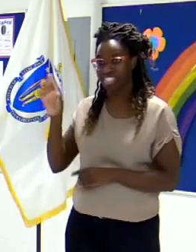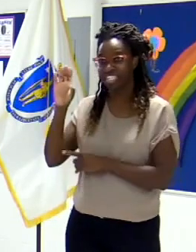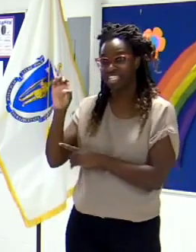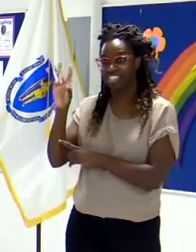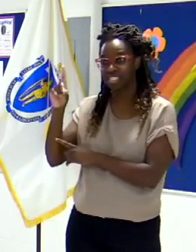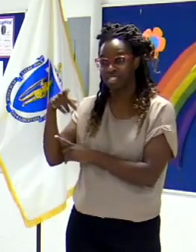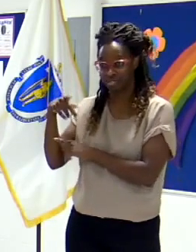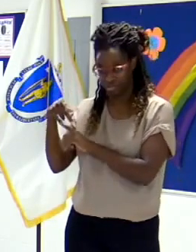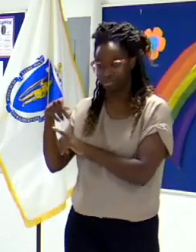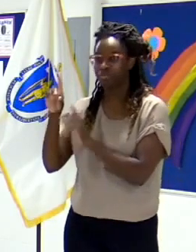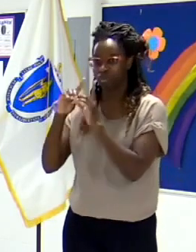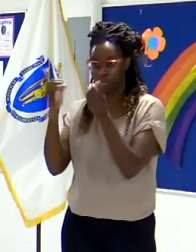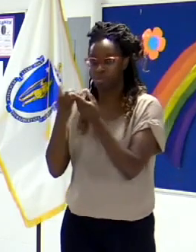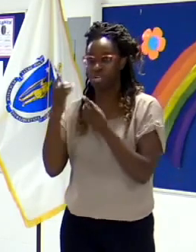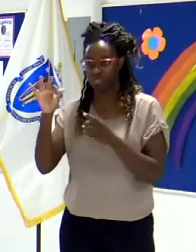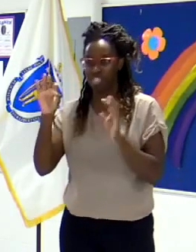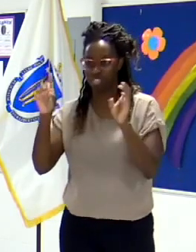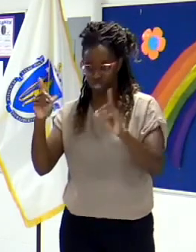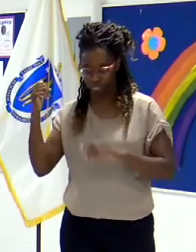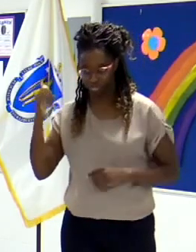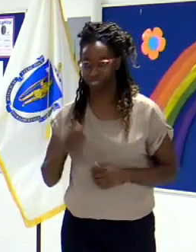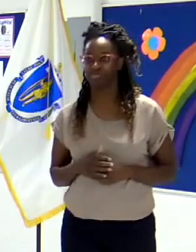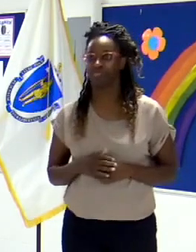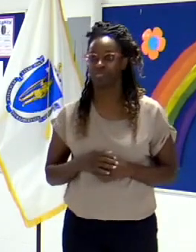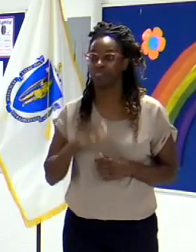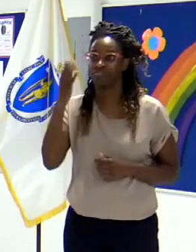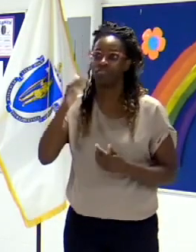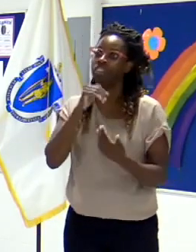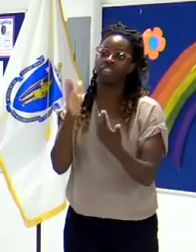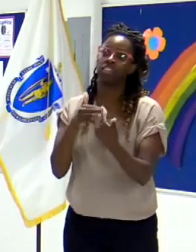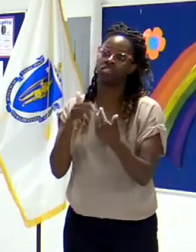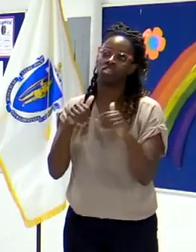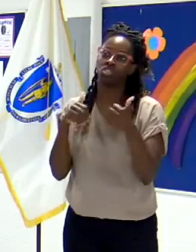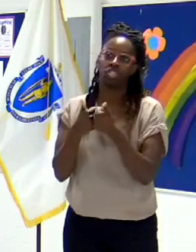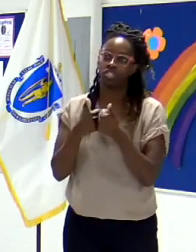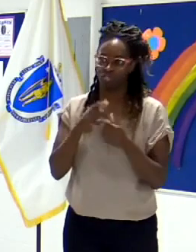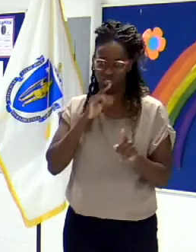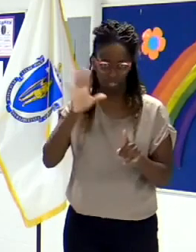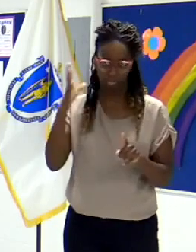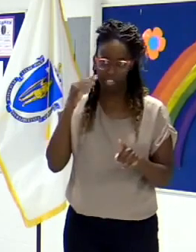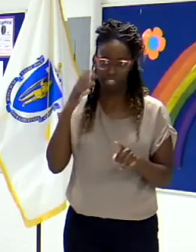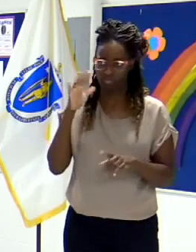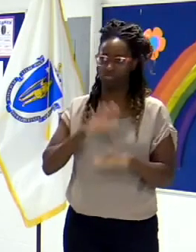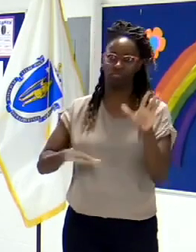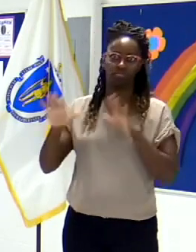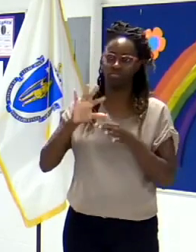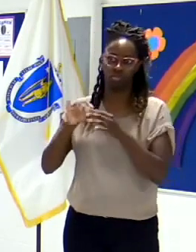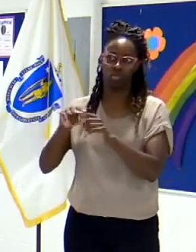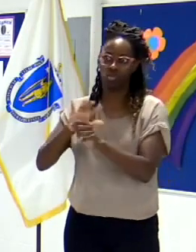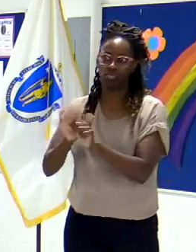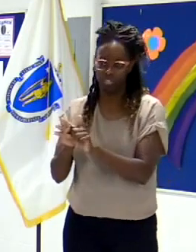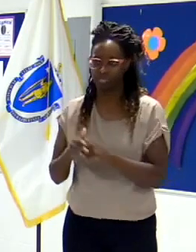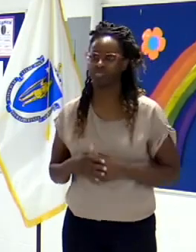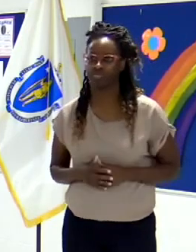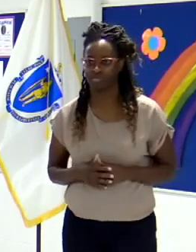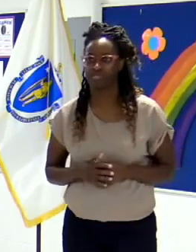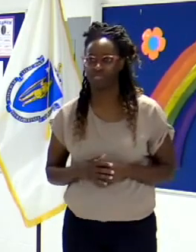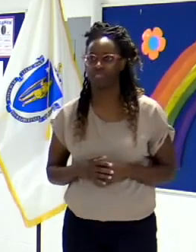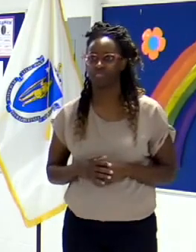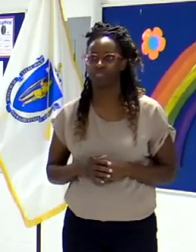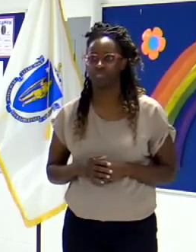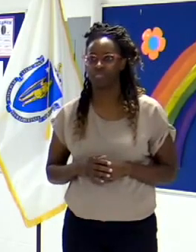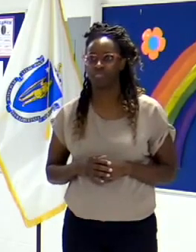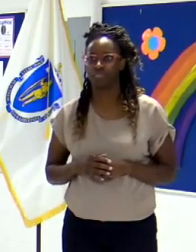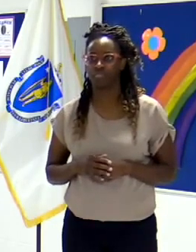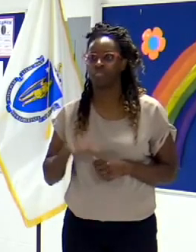I know it's not an easy task, no one has been through this, and we all get frustrated at times with the way things are going, but we really appreciate the leadership